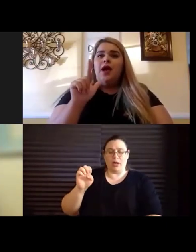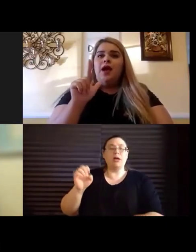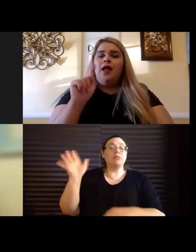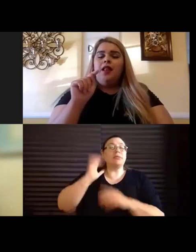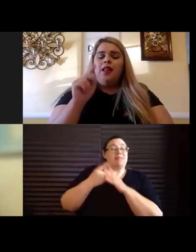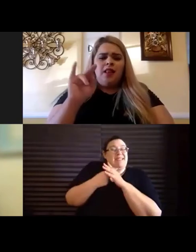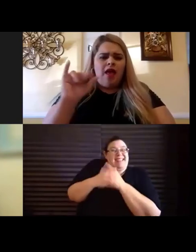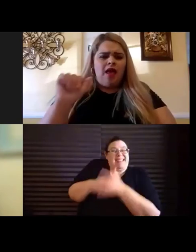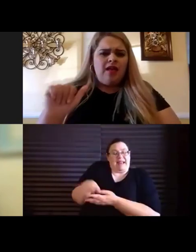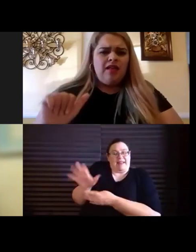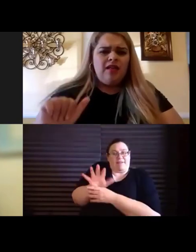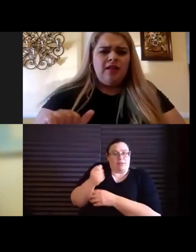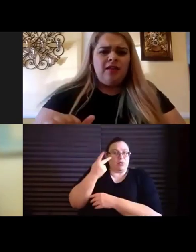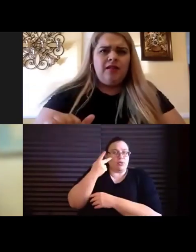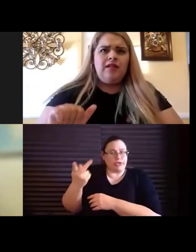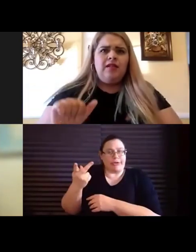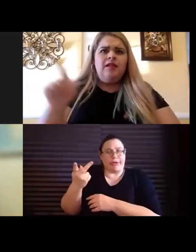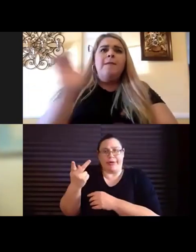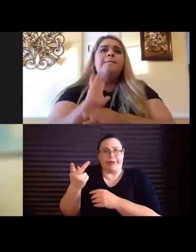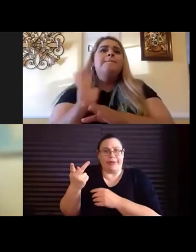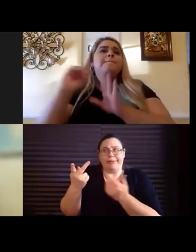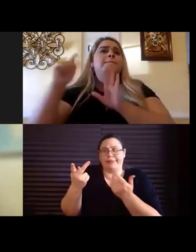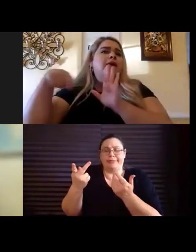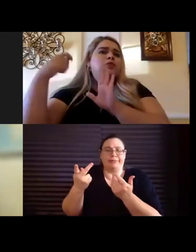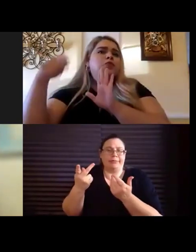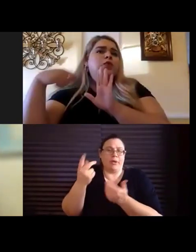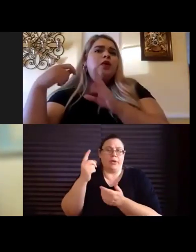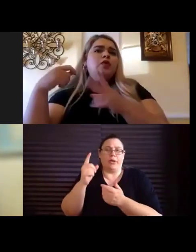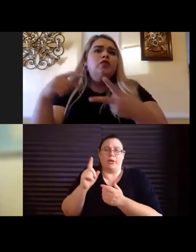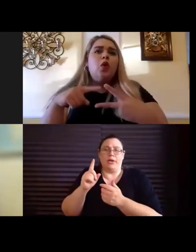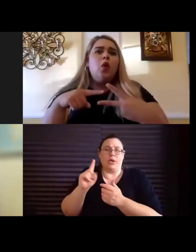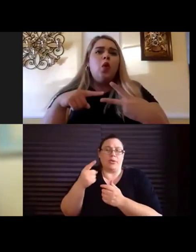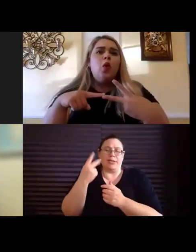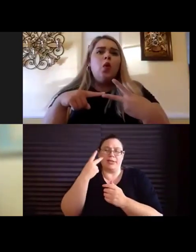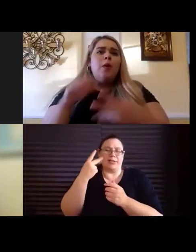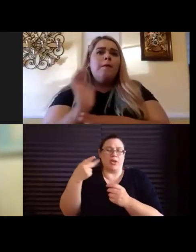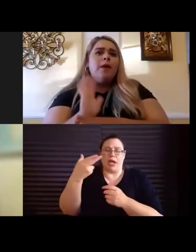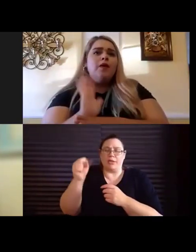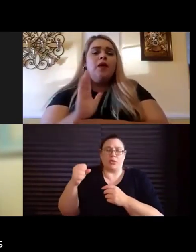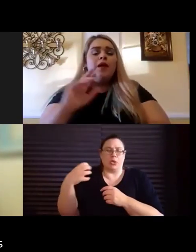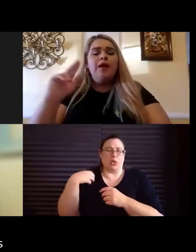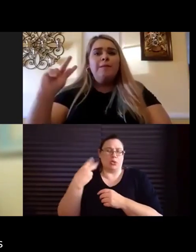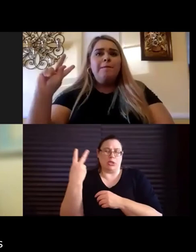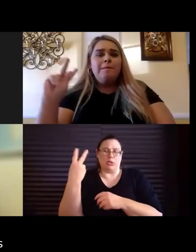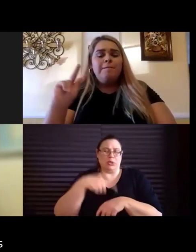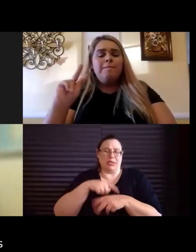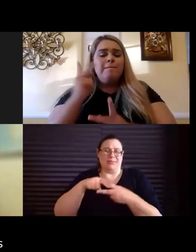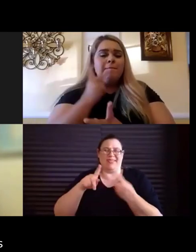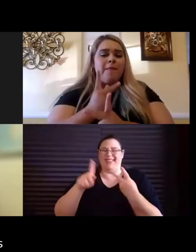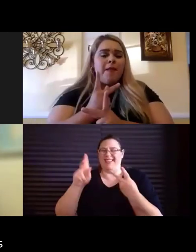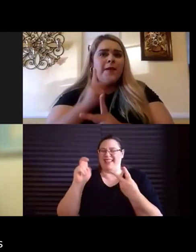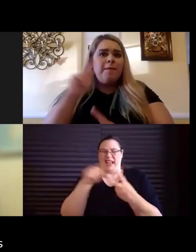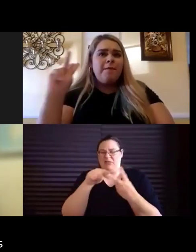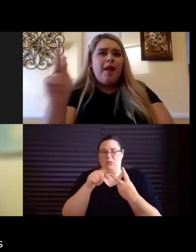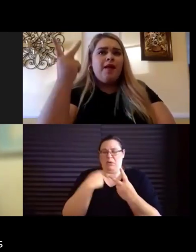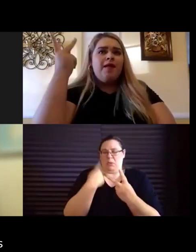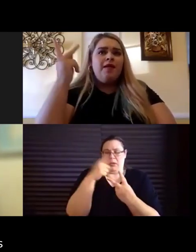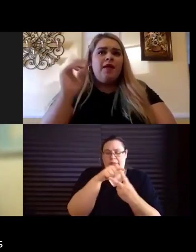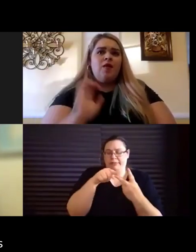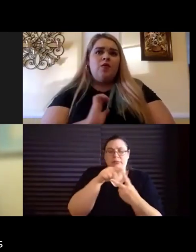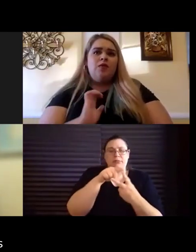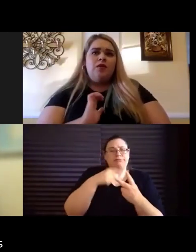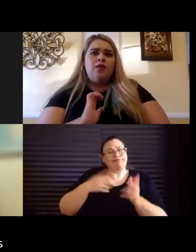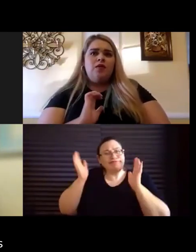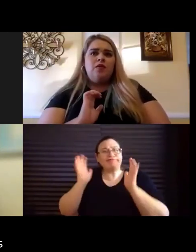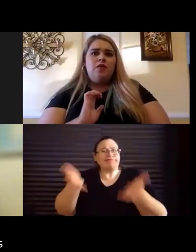the film, and there's maybe only one or two shots of him, her high school coach, Coach Cannizzaro. And we had long talks, you know,